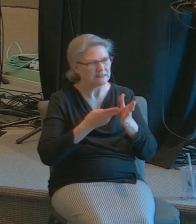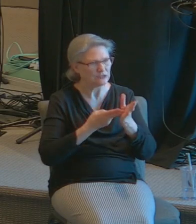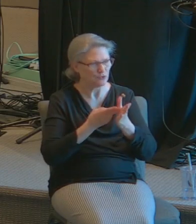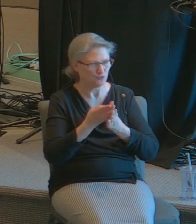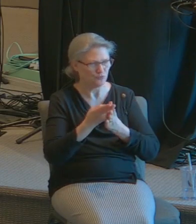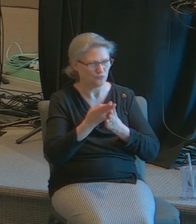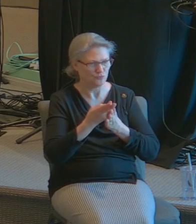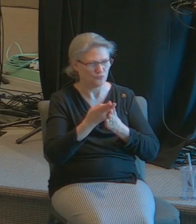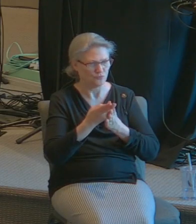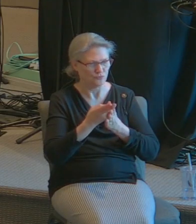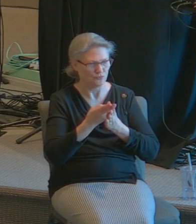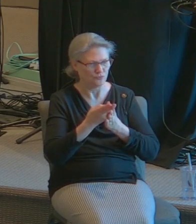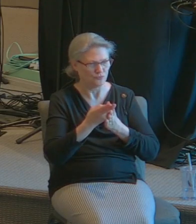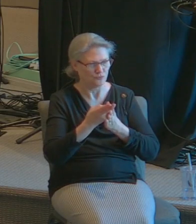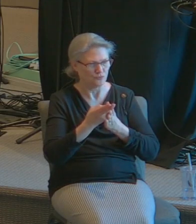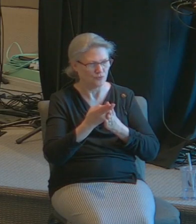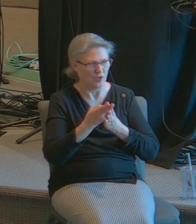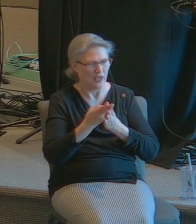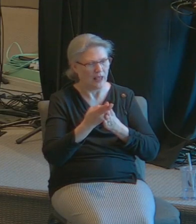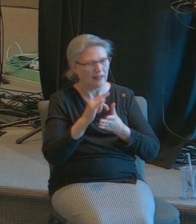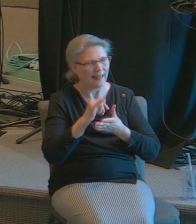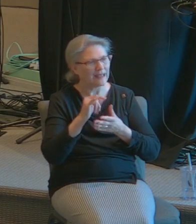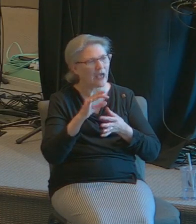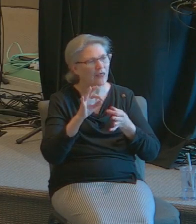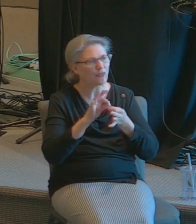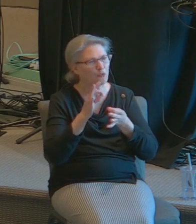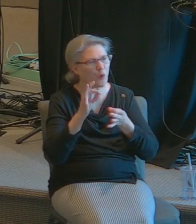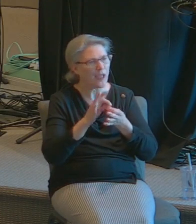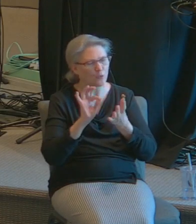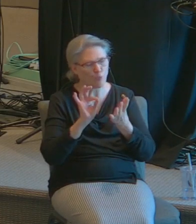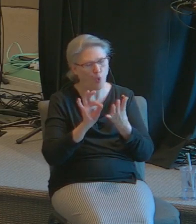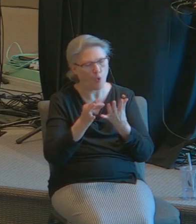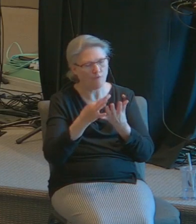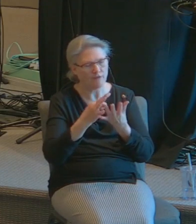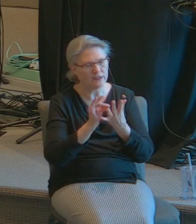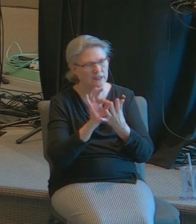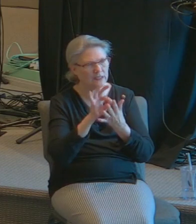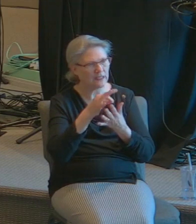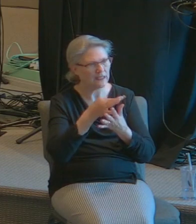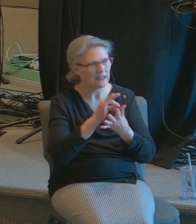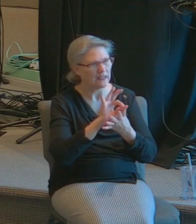woven into the fabric of salvation